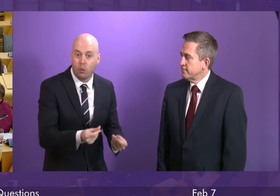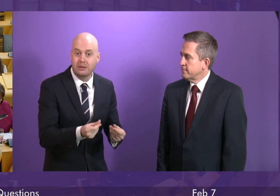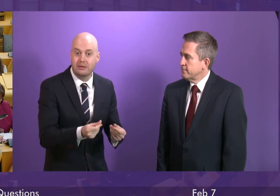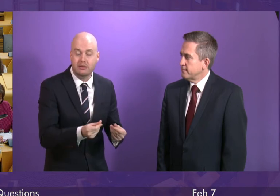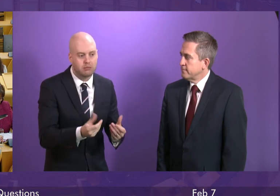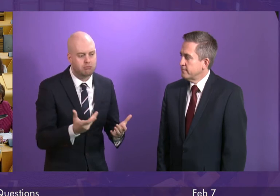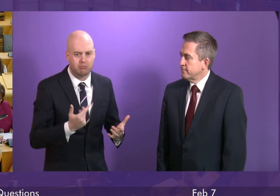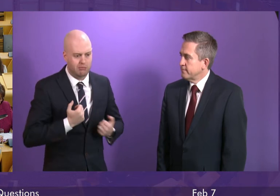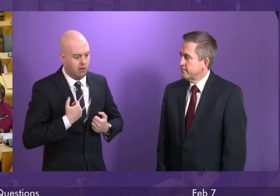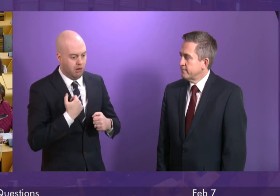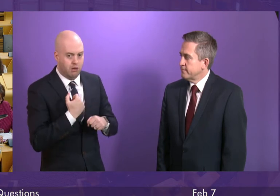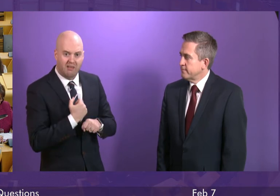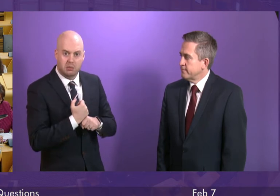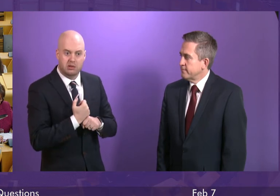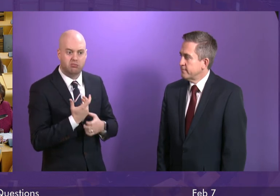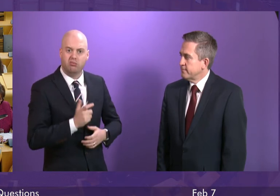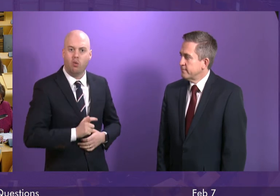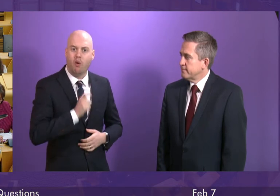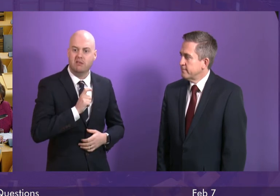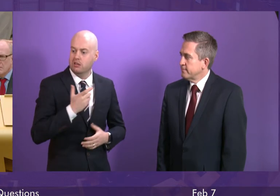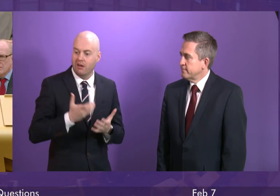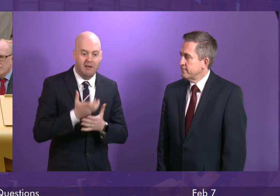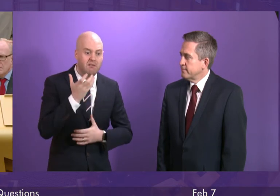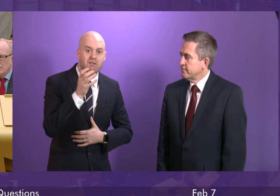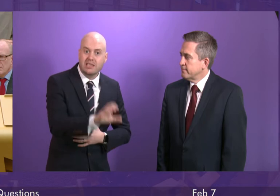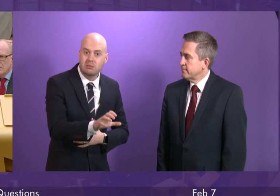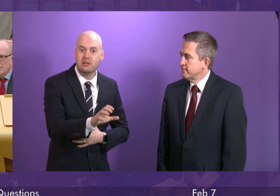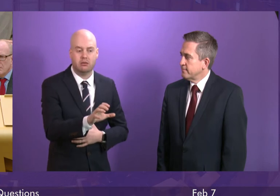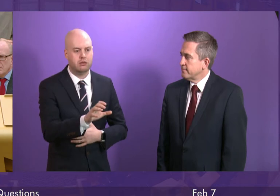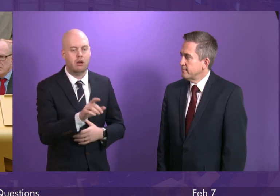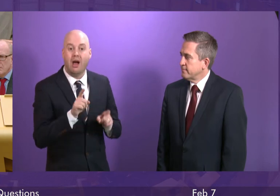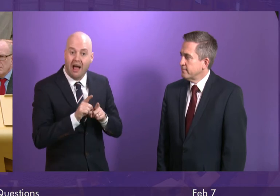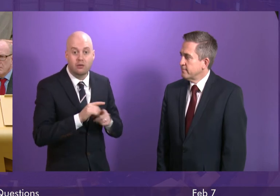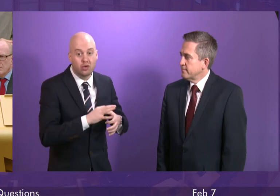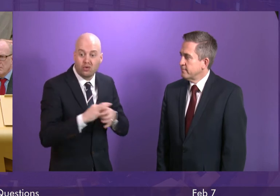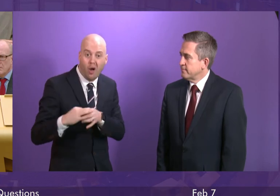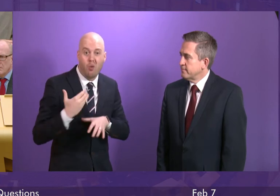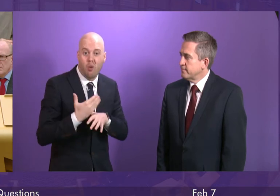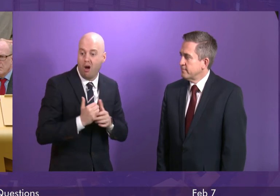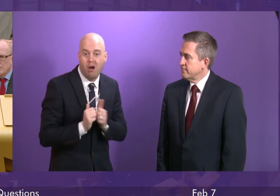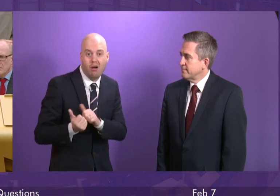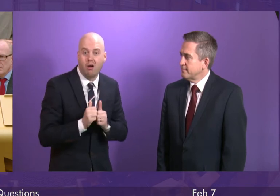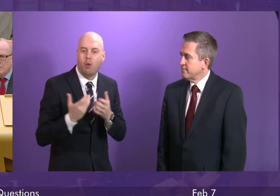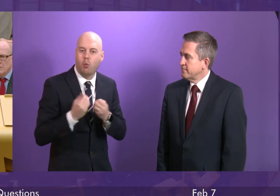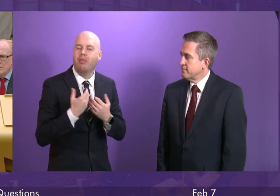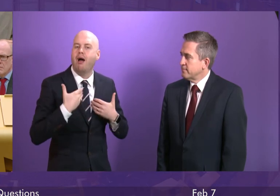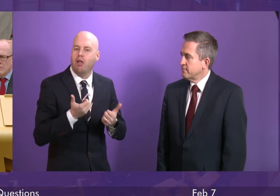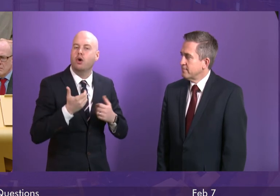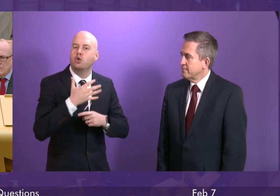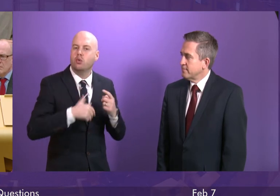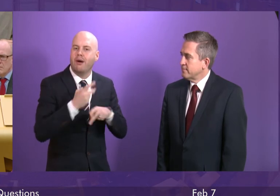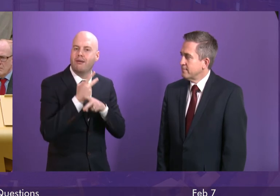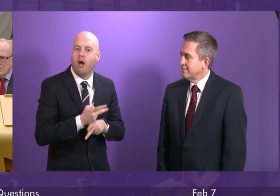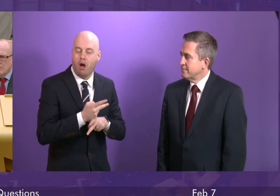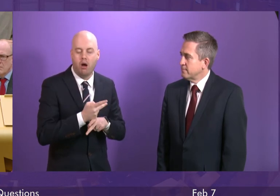confident that the effect of that investment, and the joint working that is being provided for in health and social care integration, will